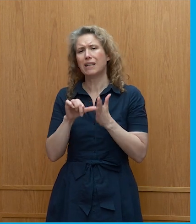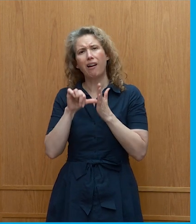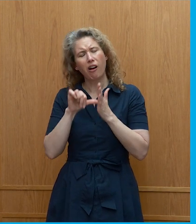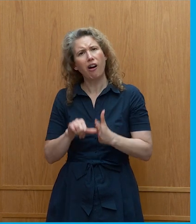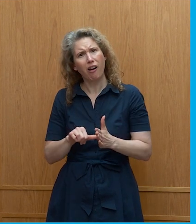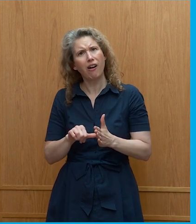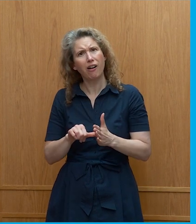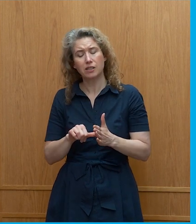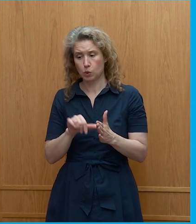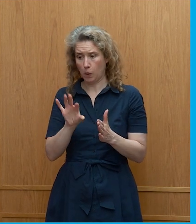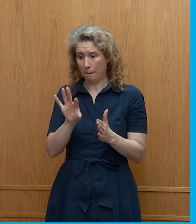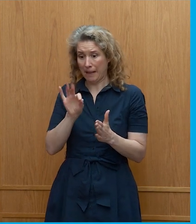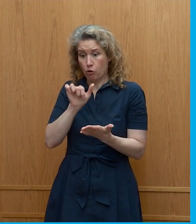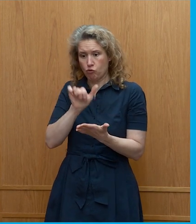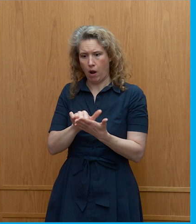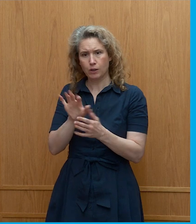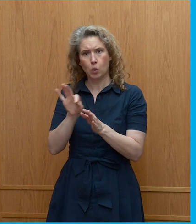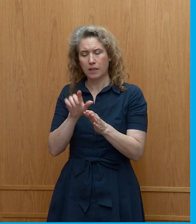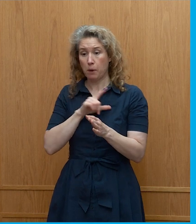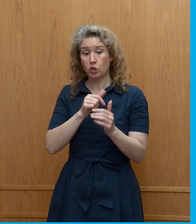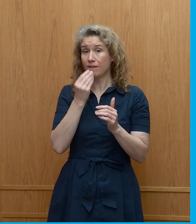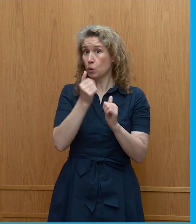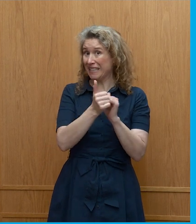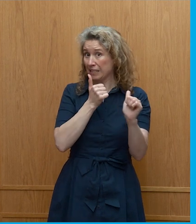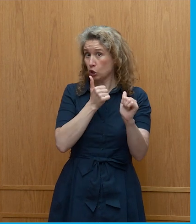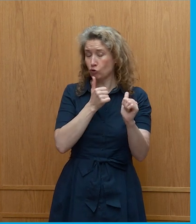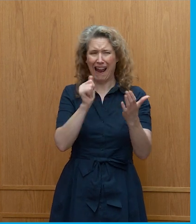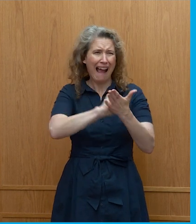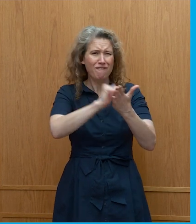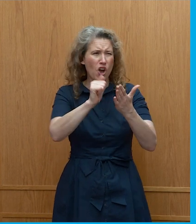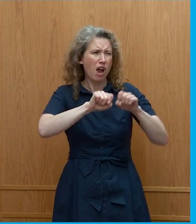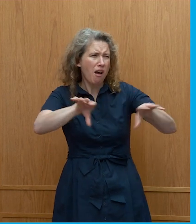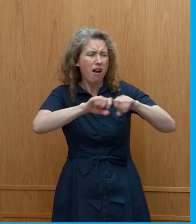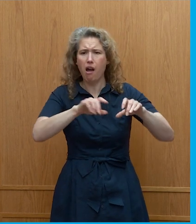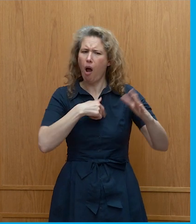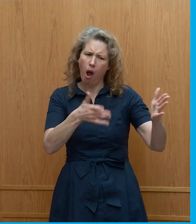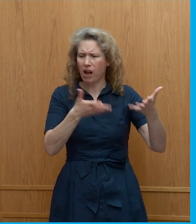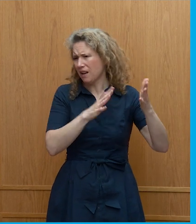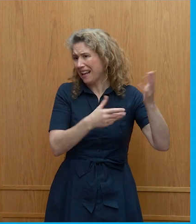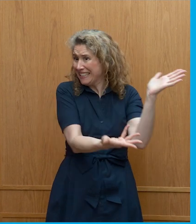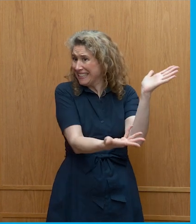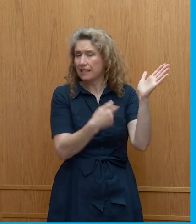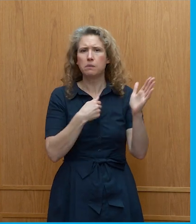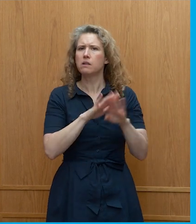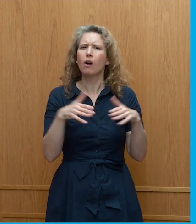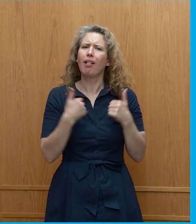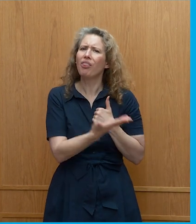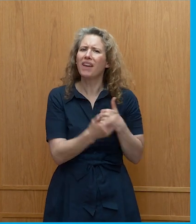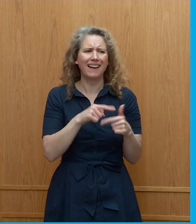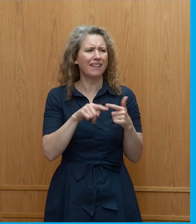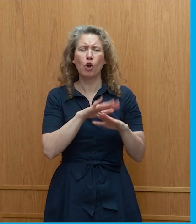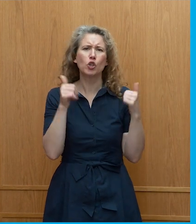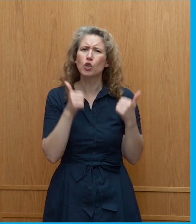to make the right choices at the moment because we have a food industry that is pushing unsustainable unhealthy choices on our young people there's